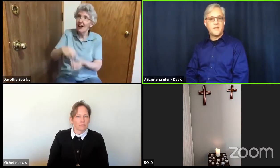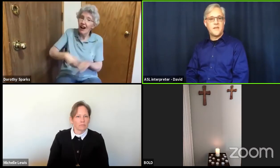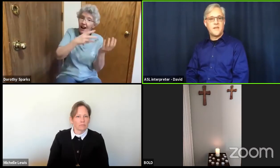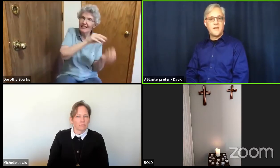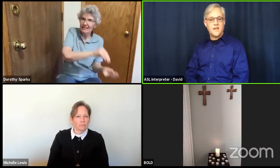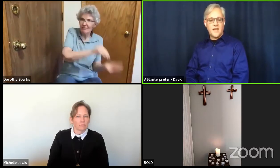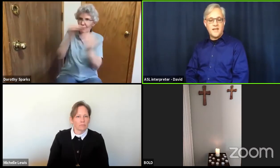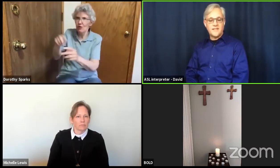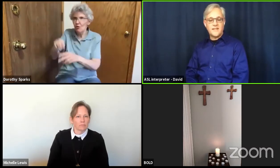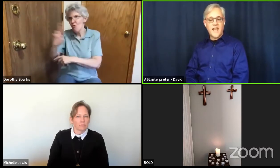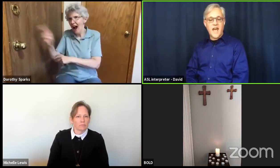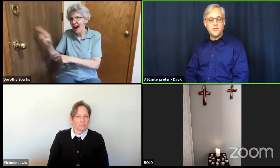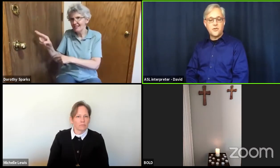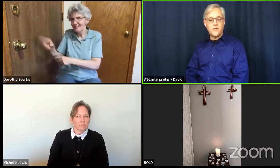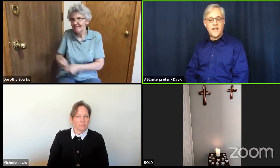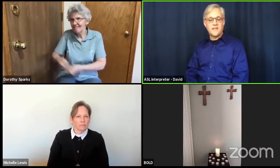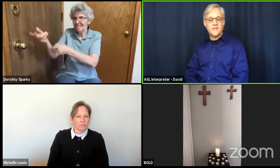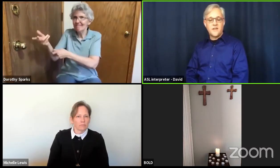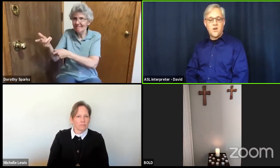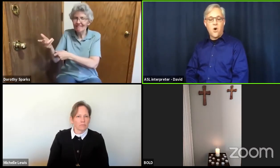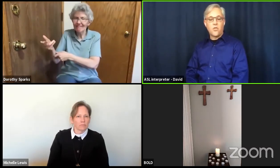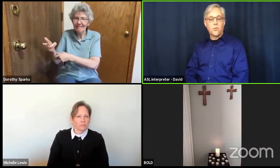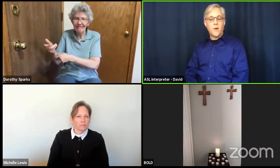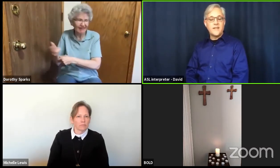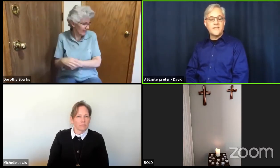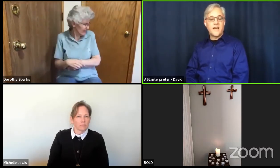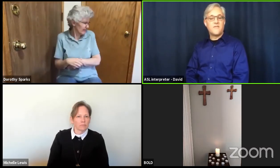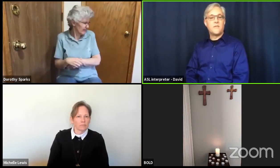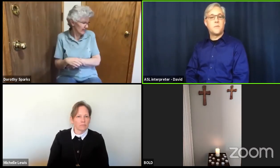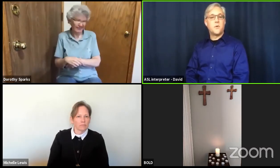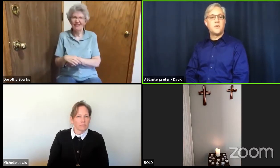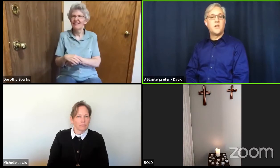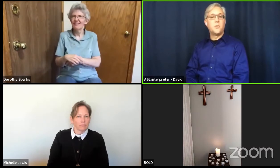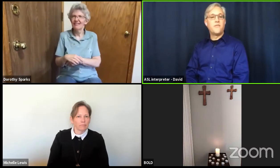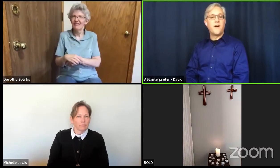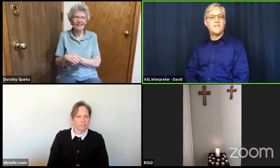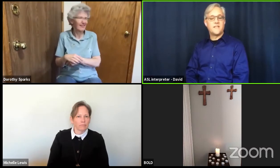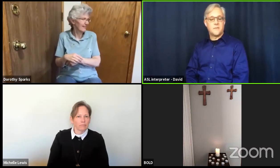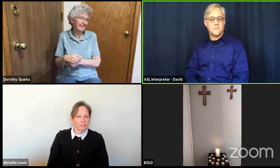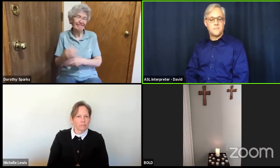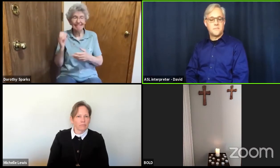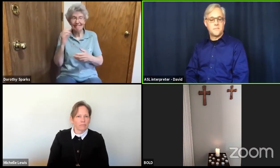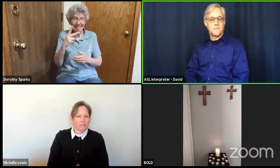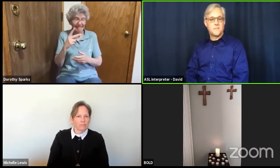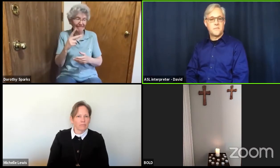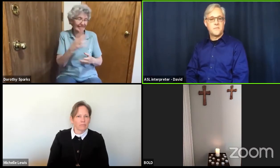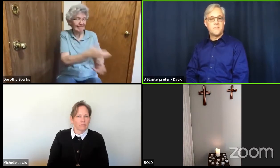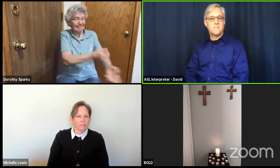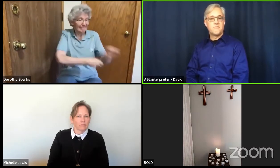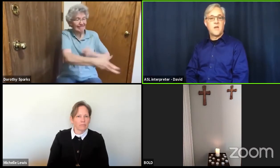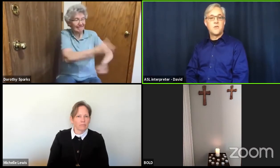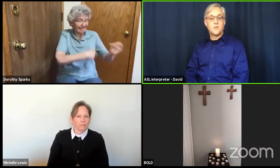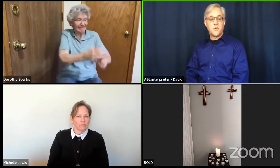He said, cast your net on the right side of the boat, and you will find some. So they did.